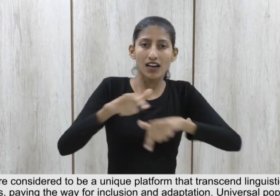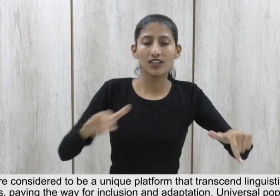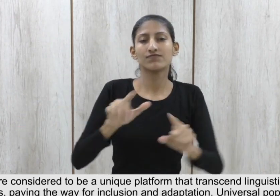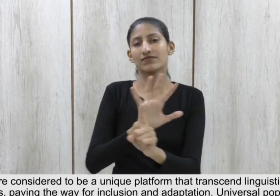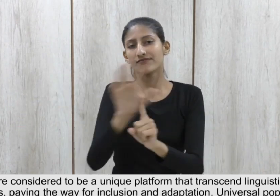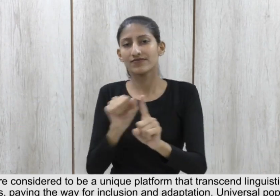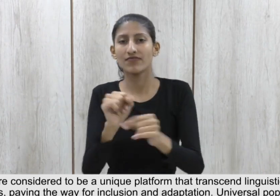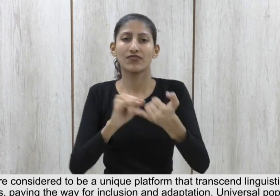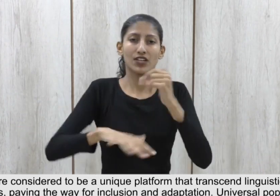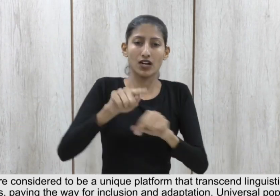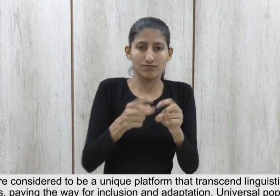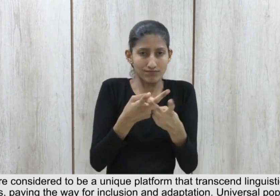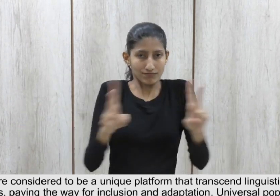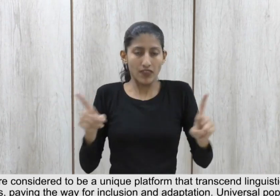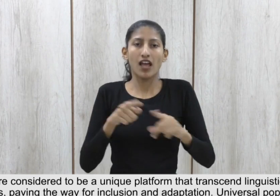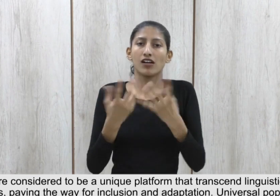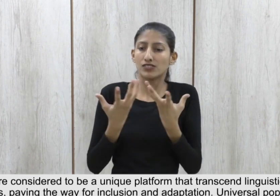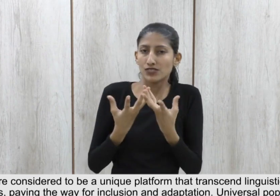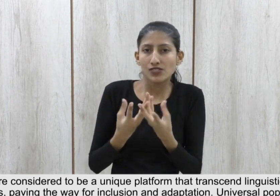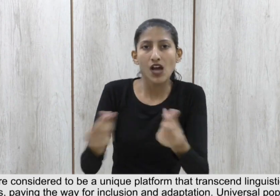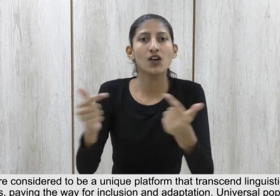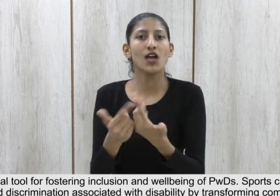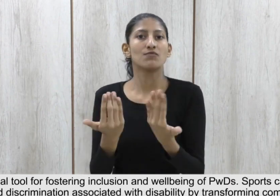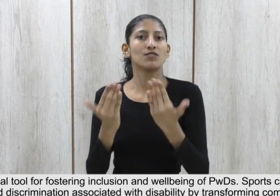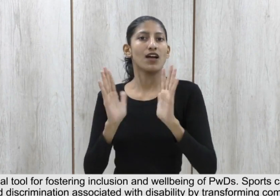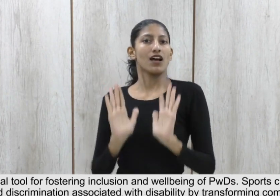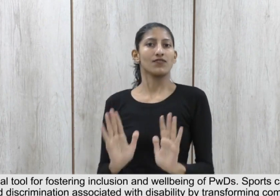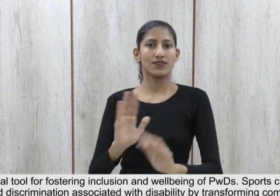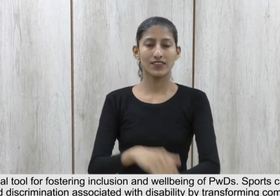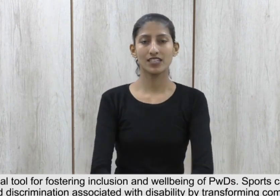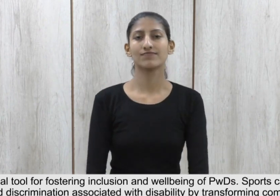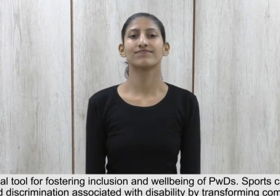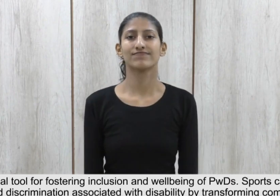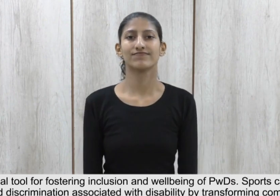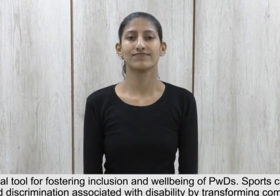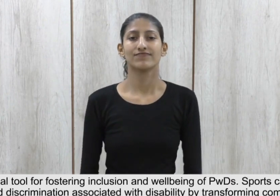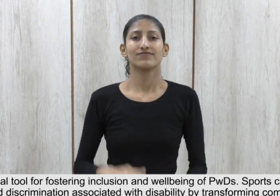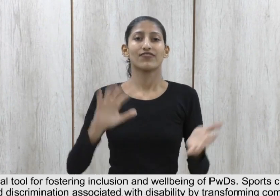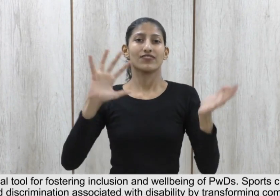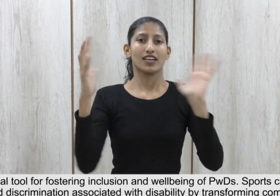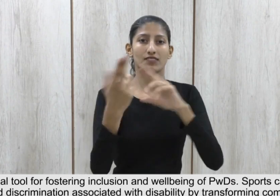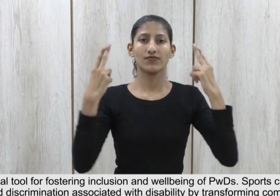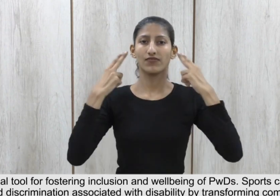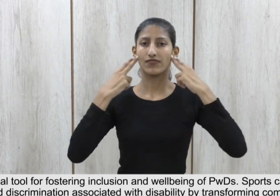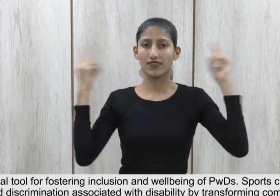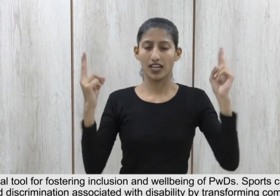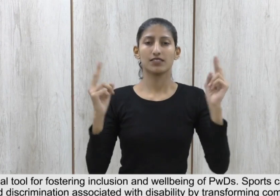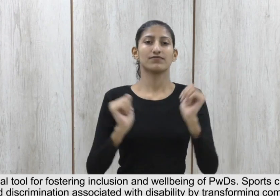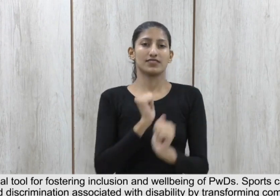Universal popularity of sports makes an ideal tool for fostering inclusion and